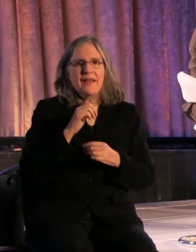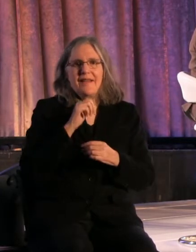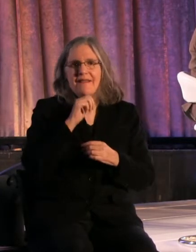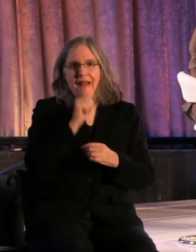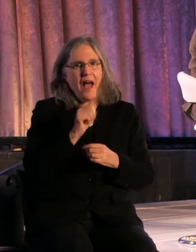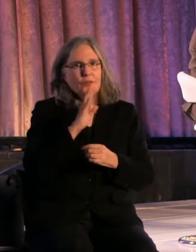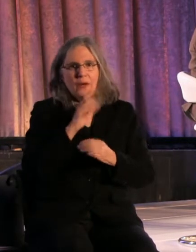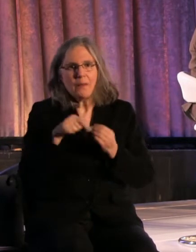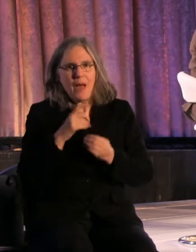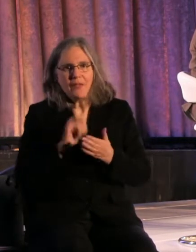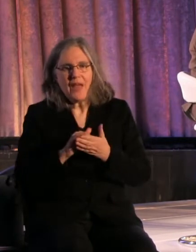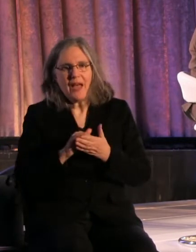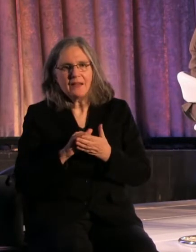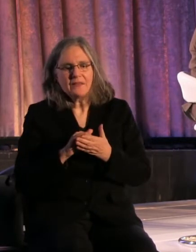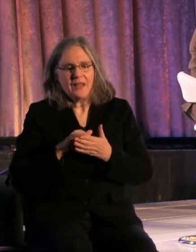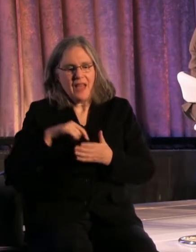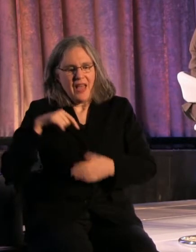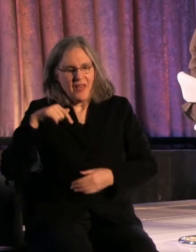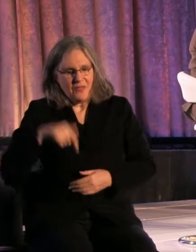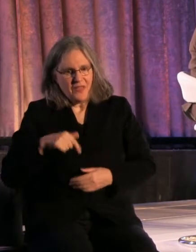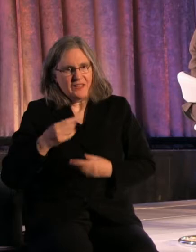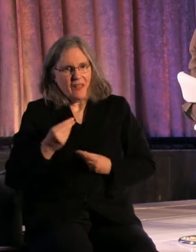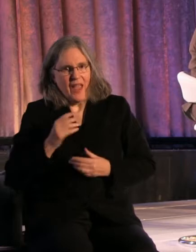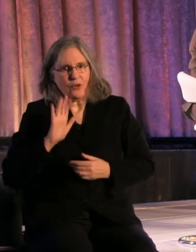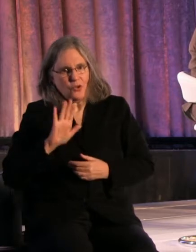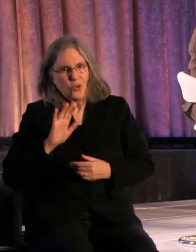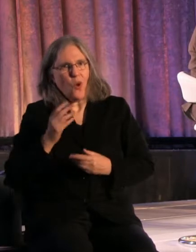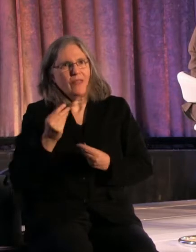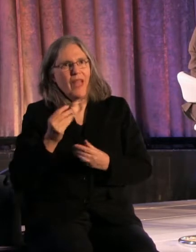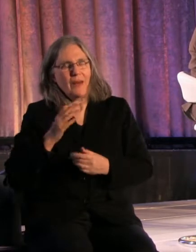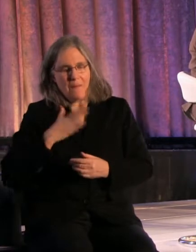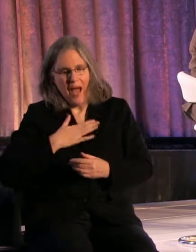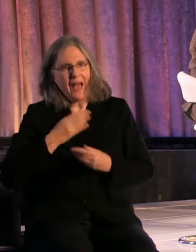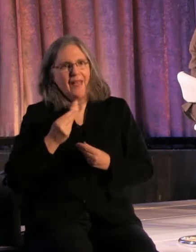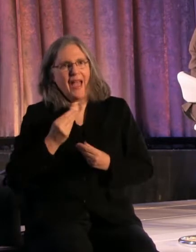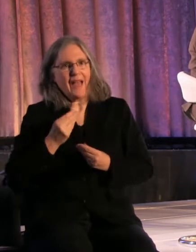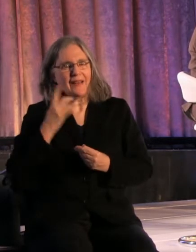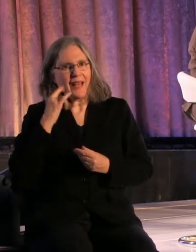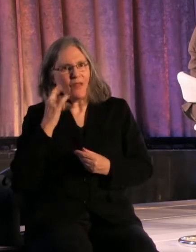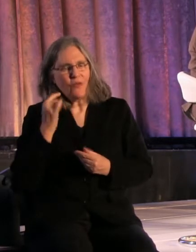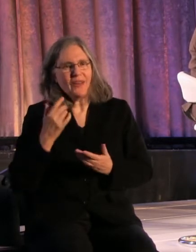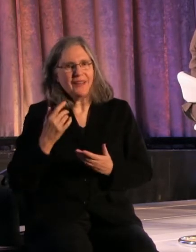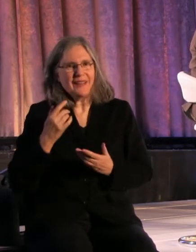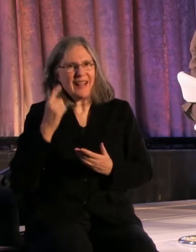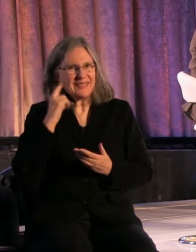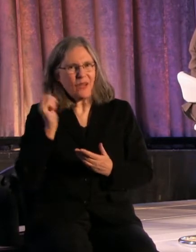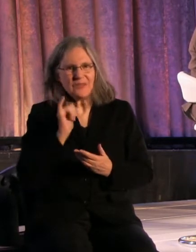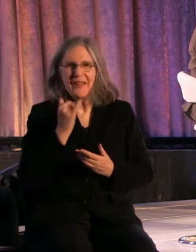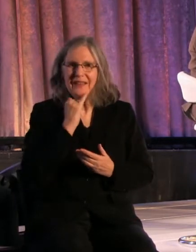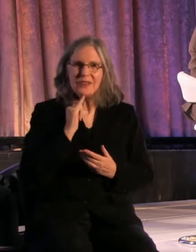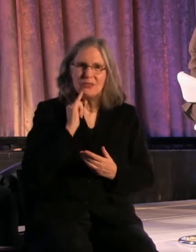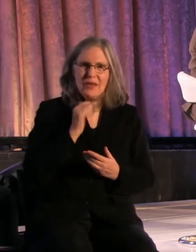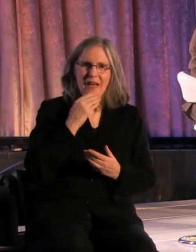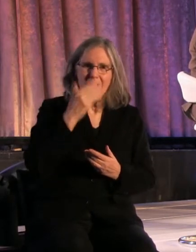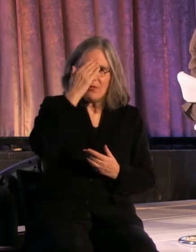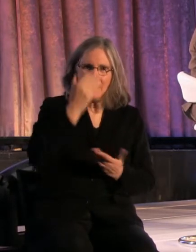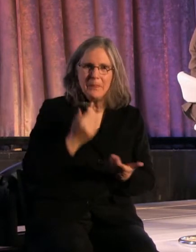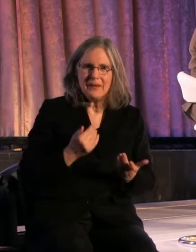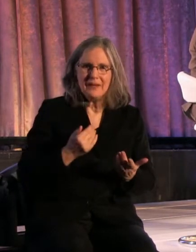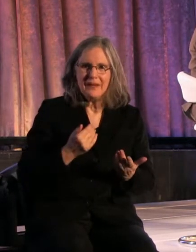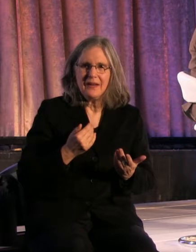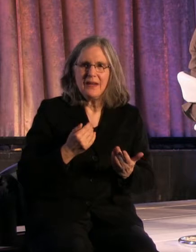when he said, this land is your land, this land is my land, from California to the, you know. Yeah. You know, because if you get ready to